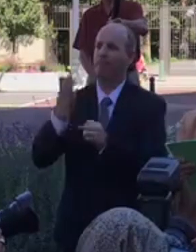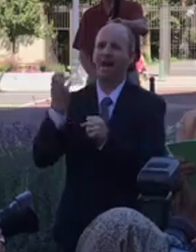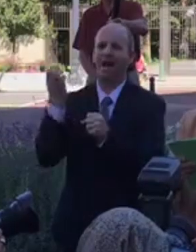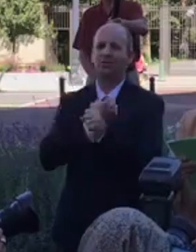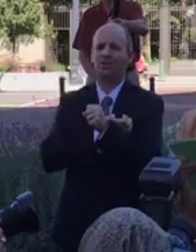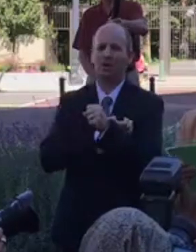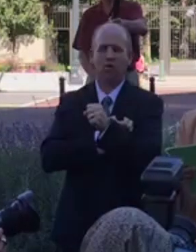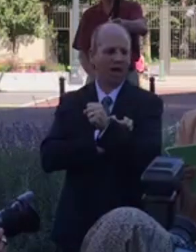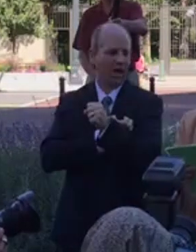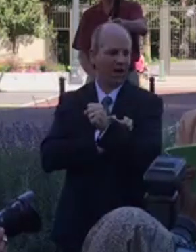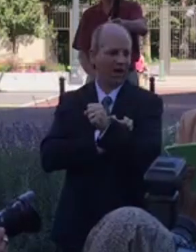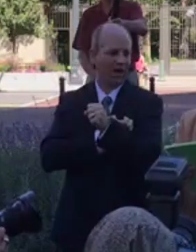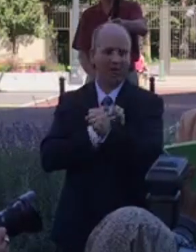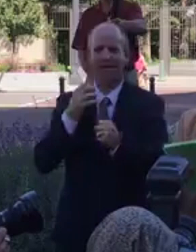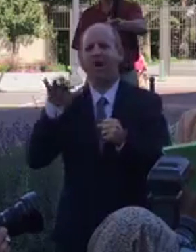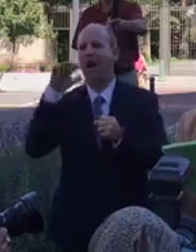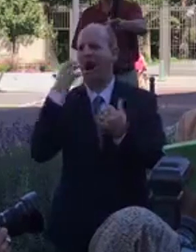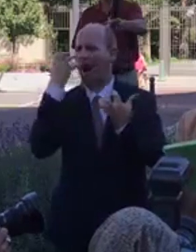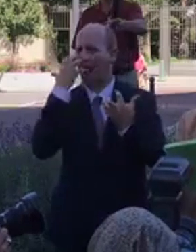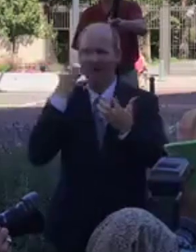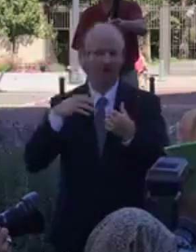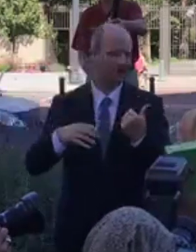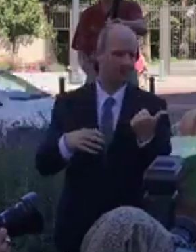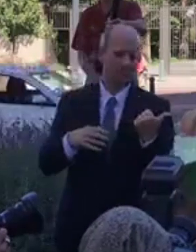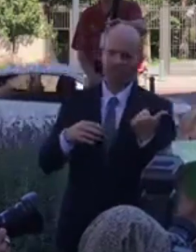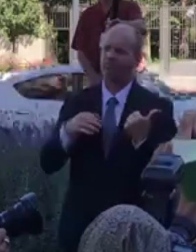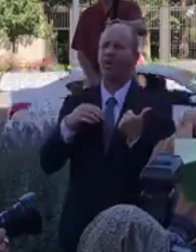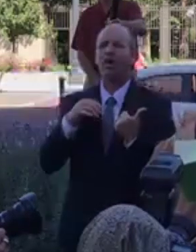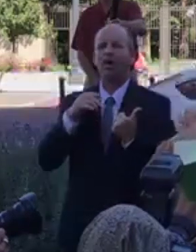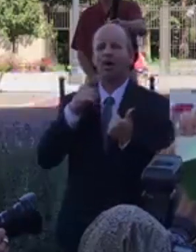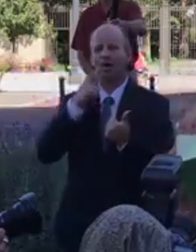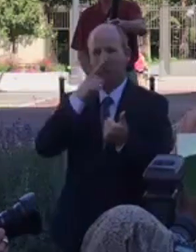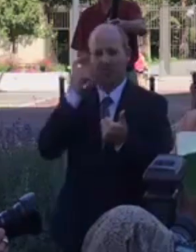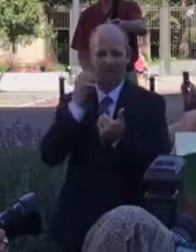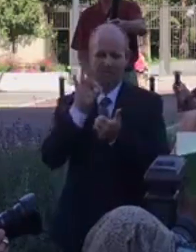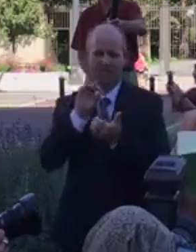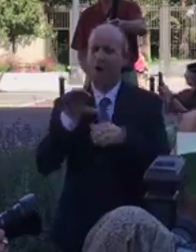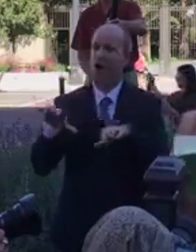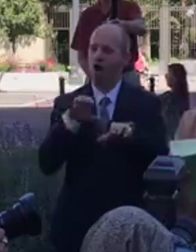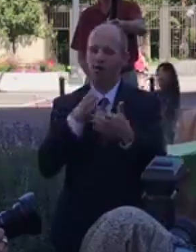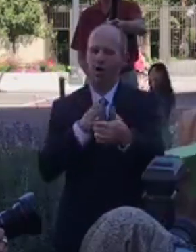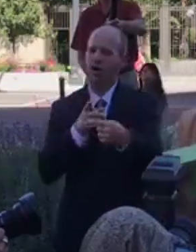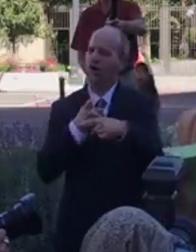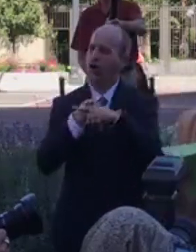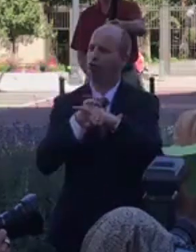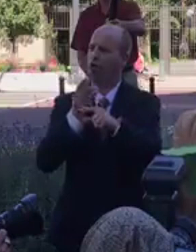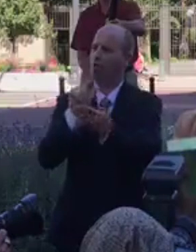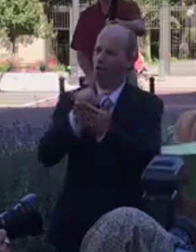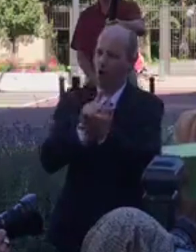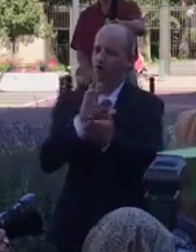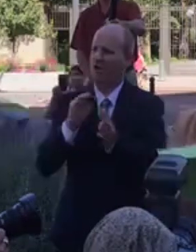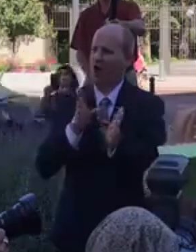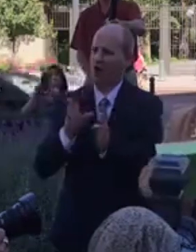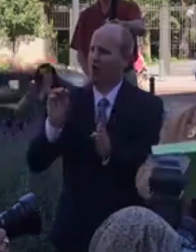for conduct contrary to the laws and order of the church. This